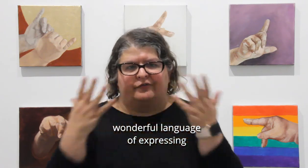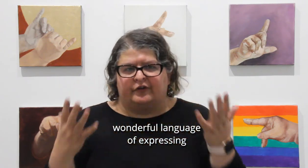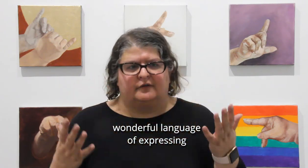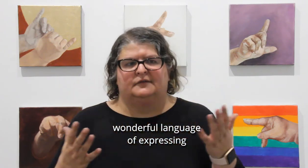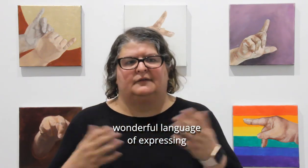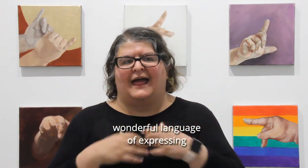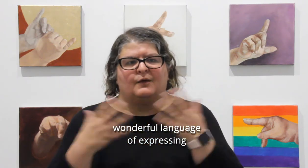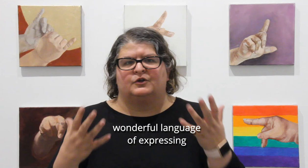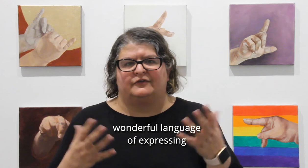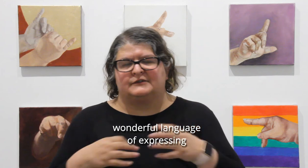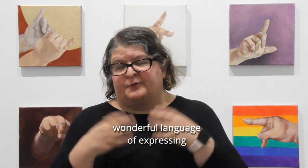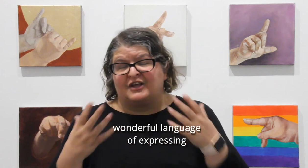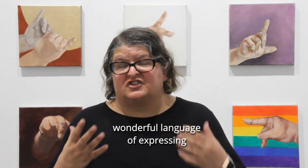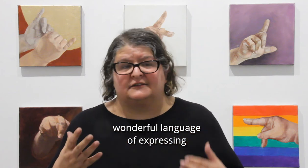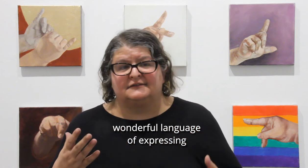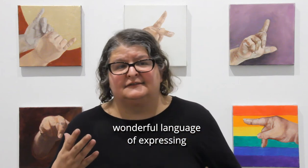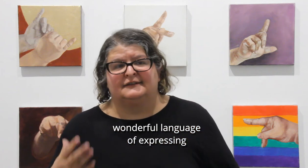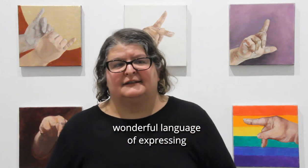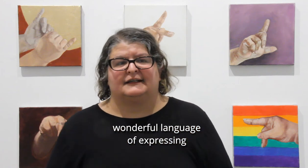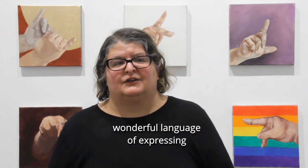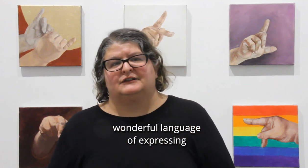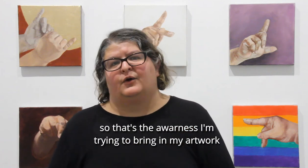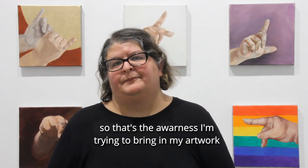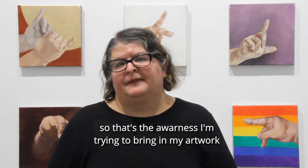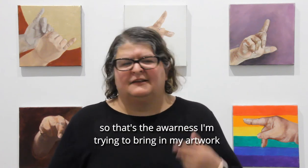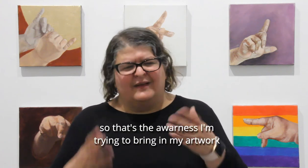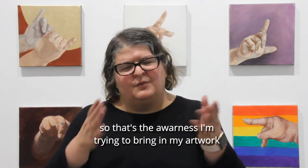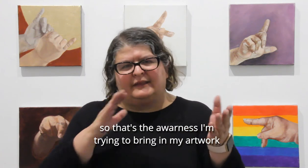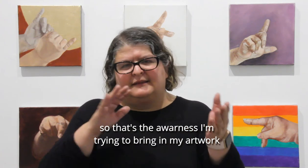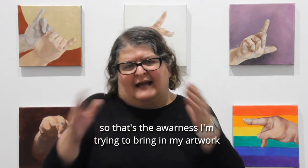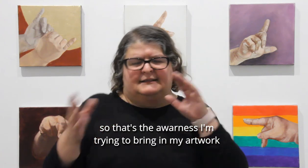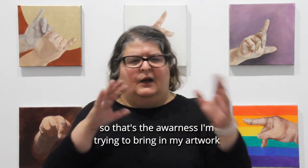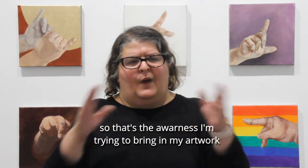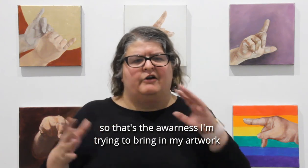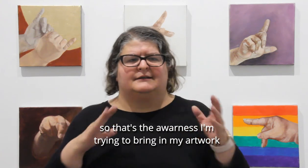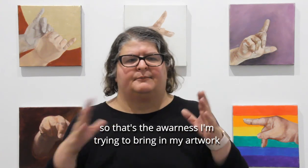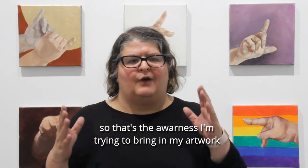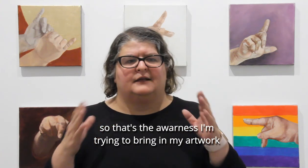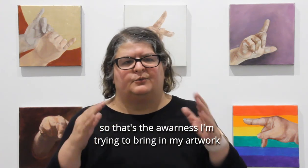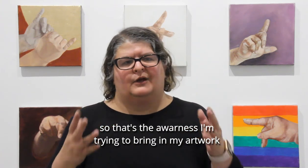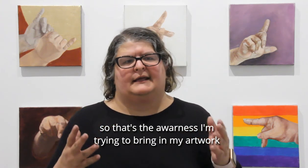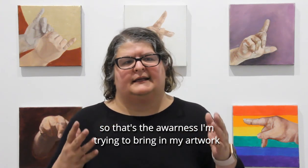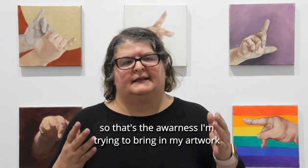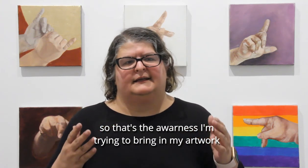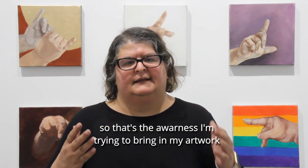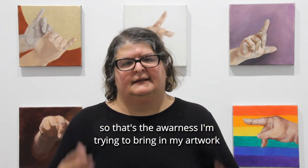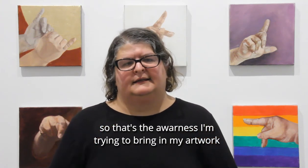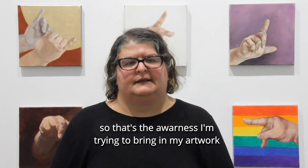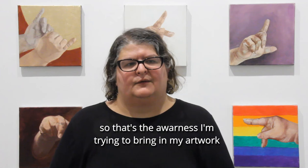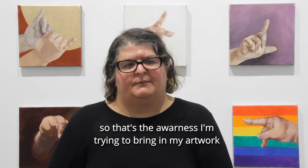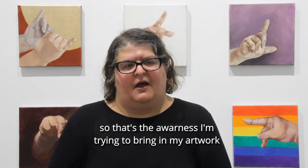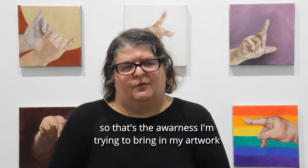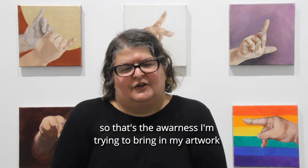language of expressing. know, so, that's the awareness I'm trying to bring, you in my artwork.